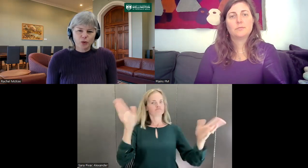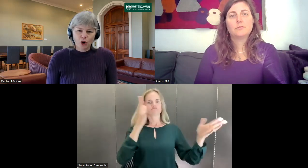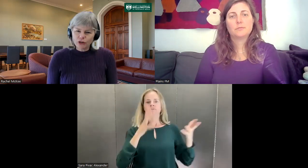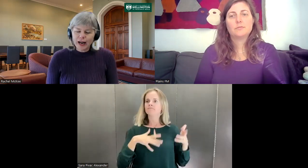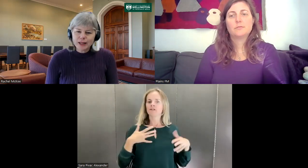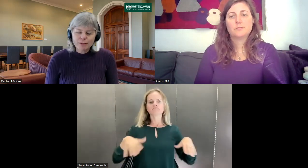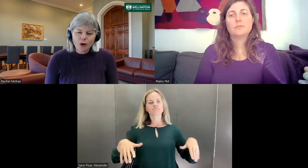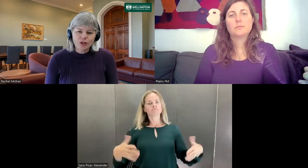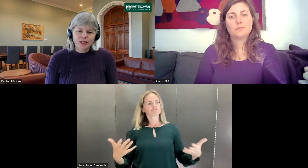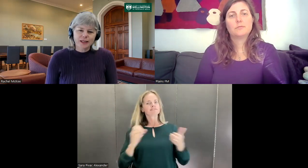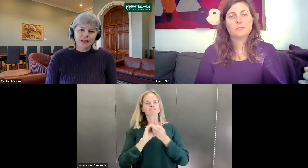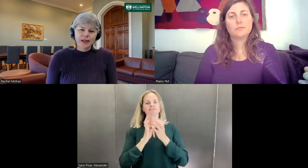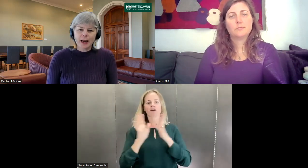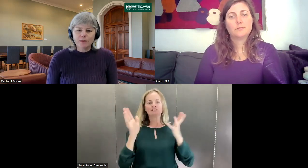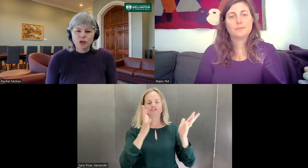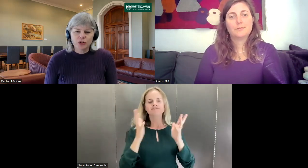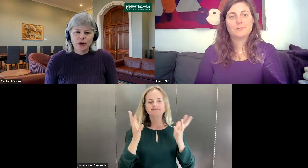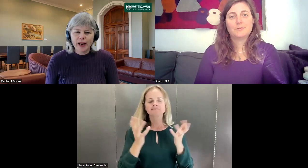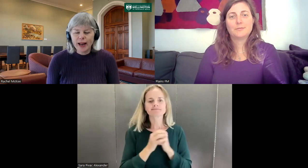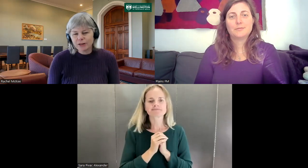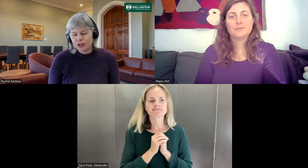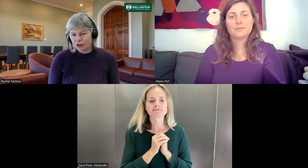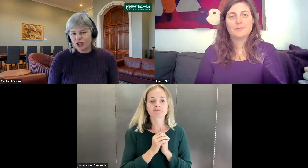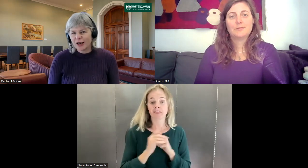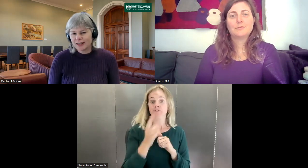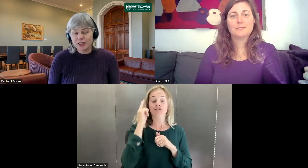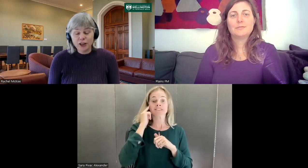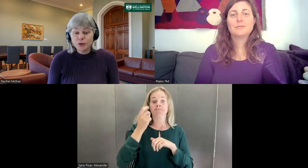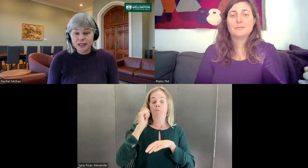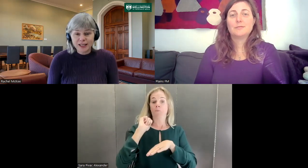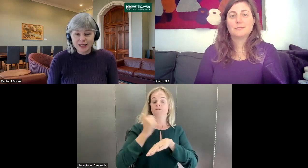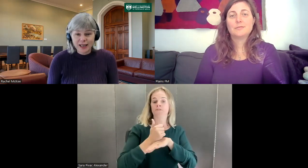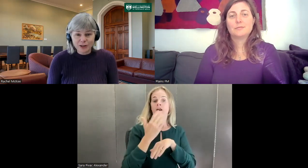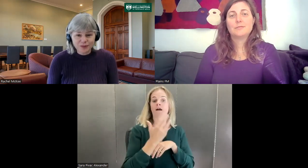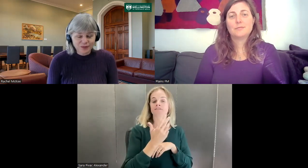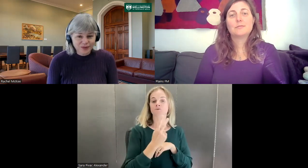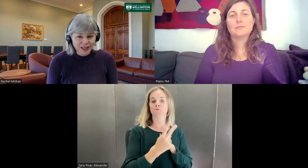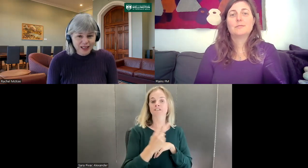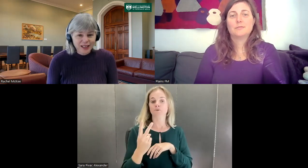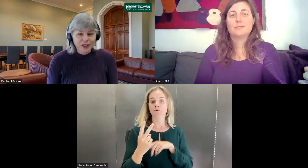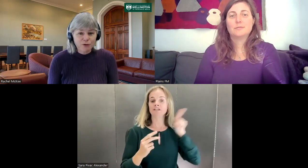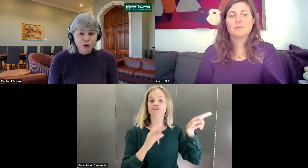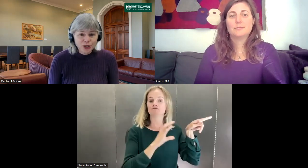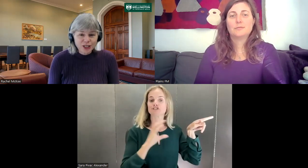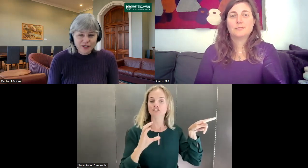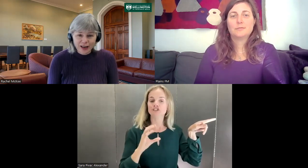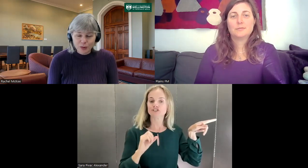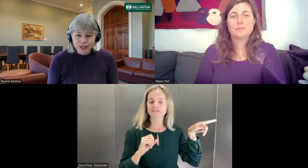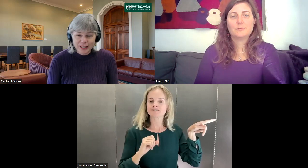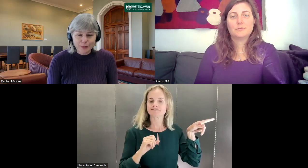congregate the most and come to hang out and socialize and use NZSL. The first deaf club was set up in